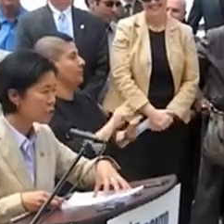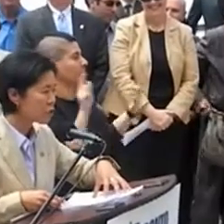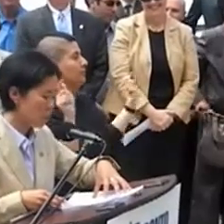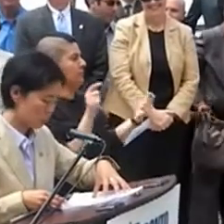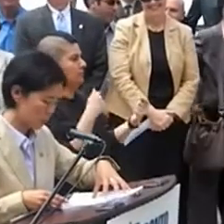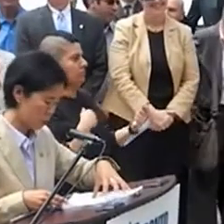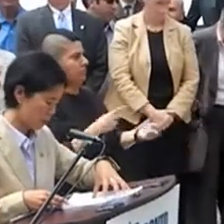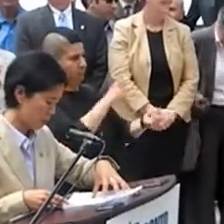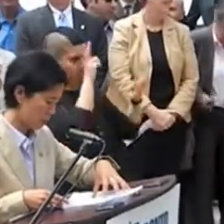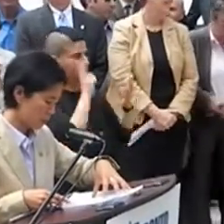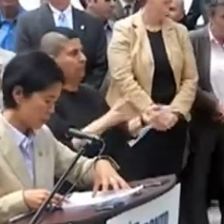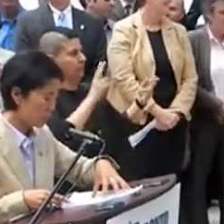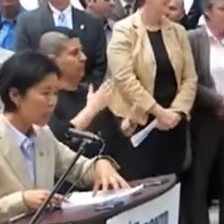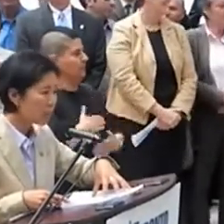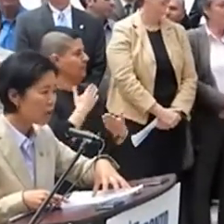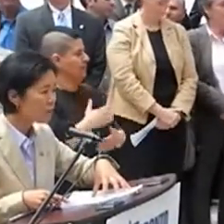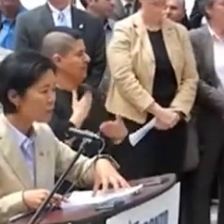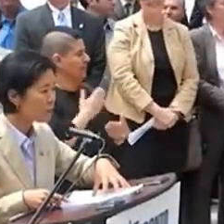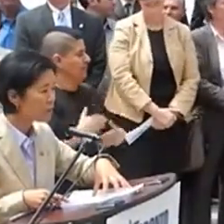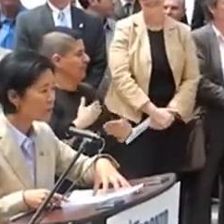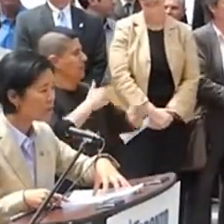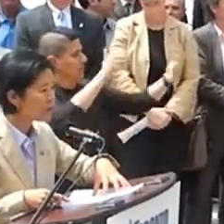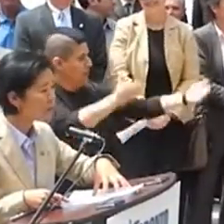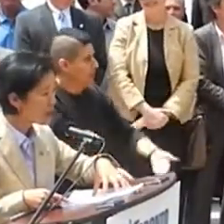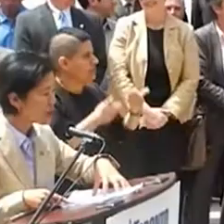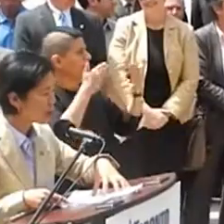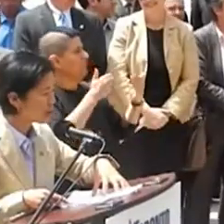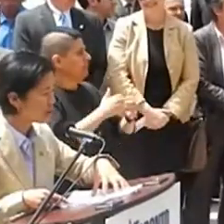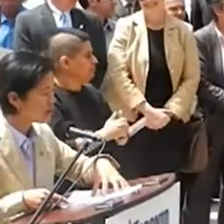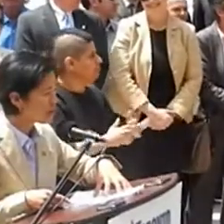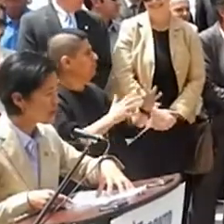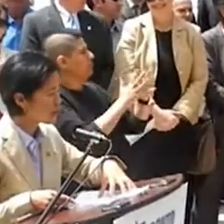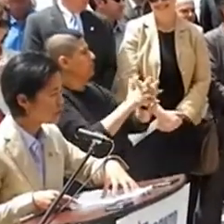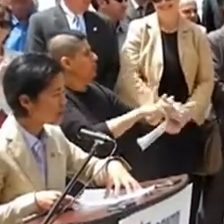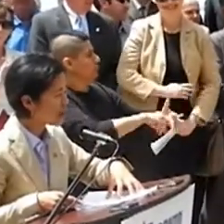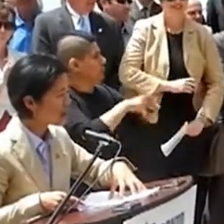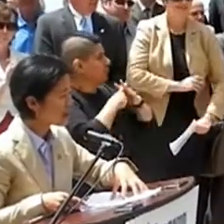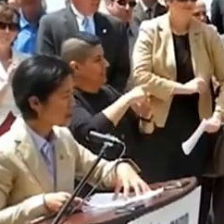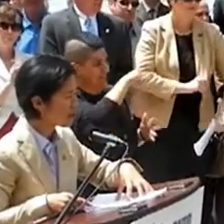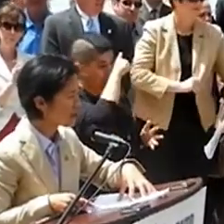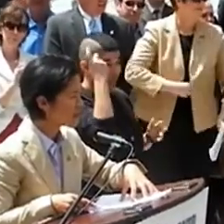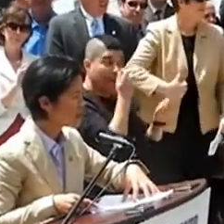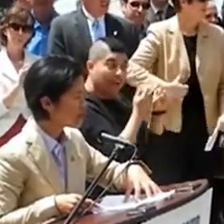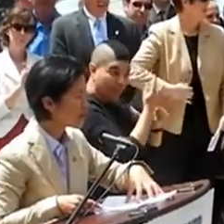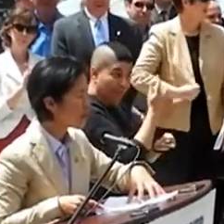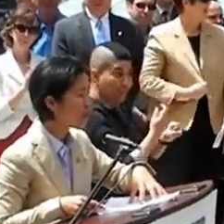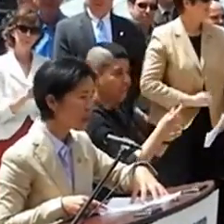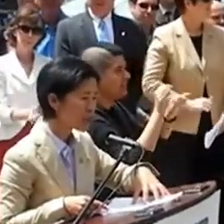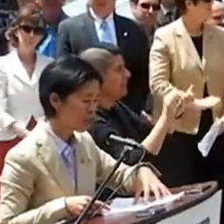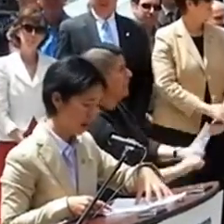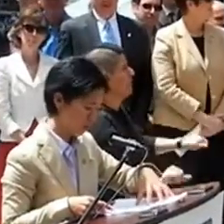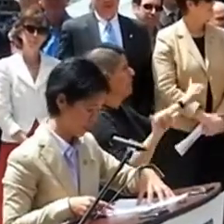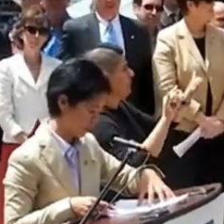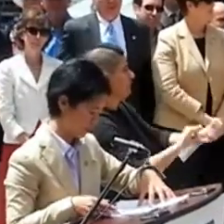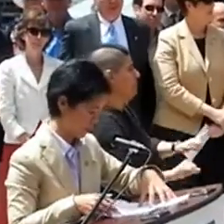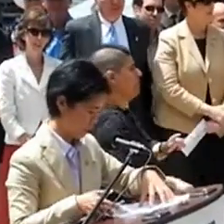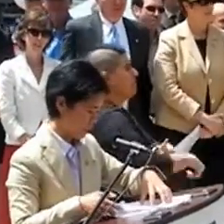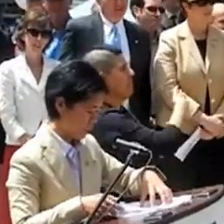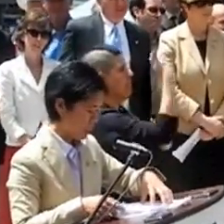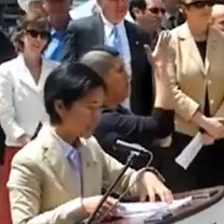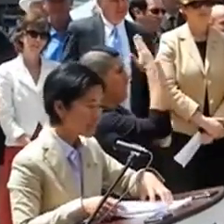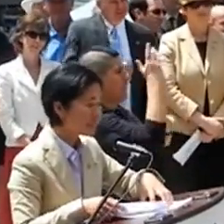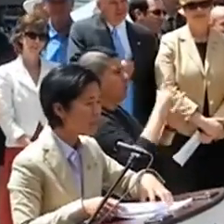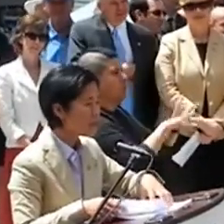great pleasure to welcome you. To kick off the summer. We do that every year when we launch Pride Week.